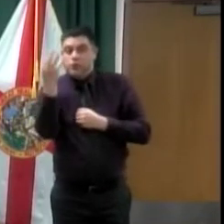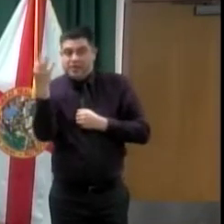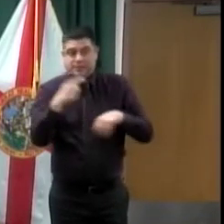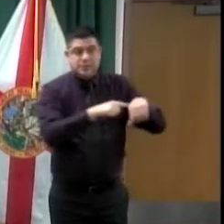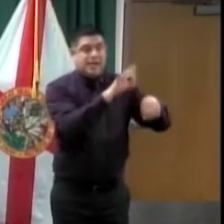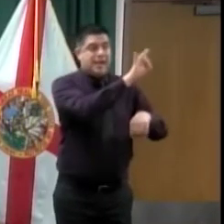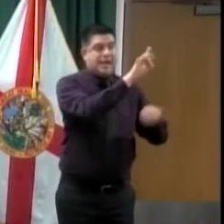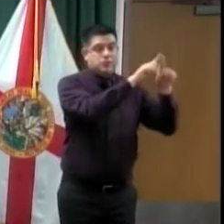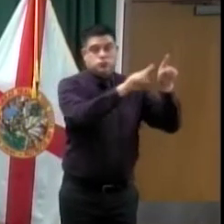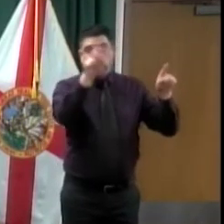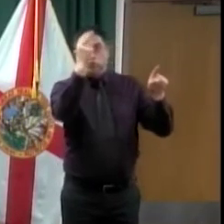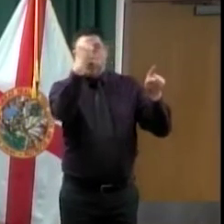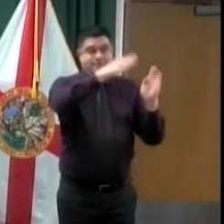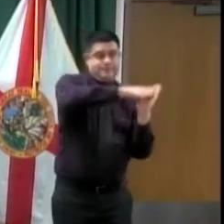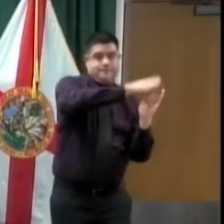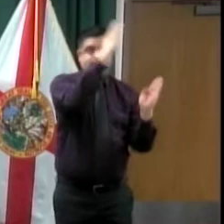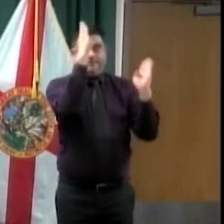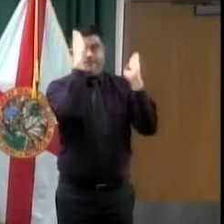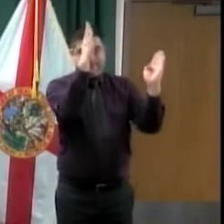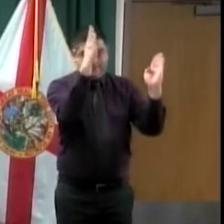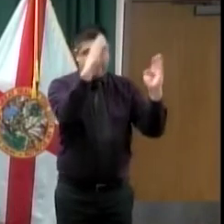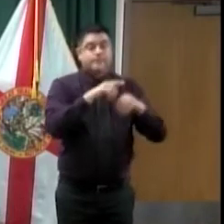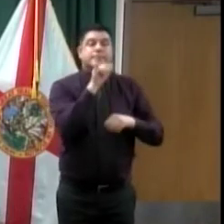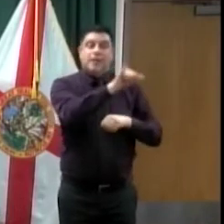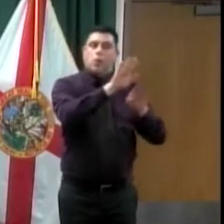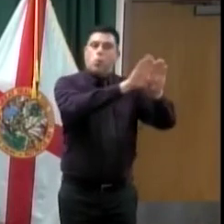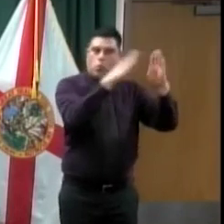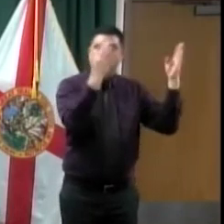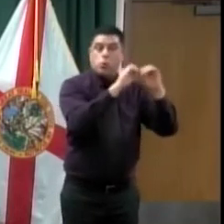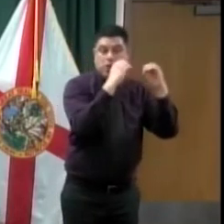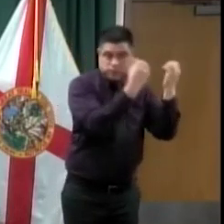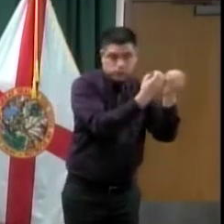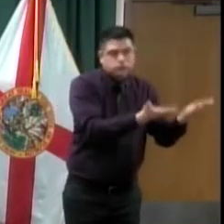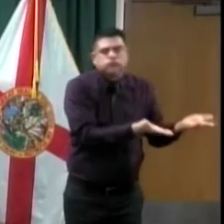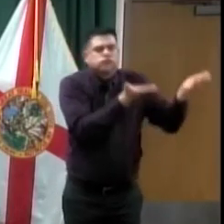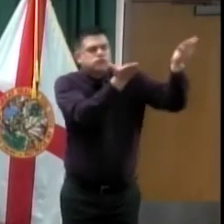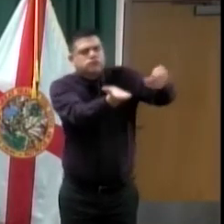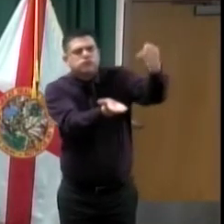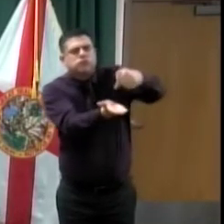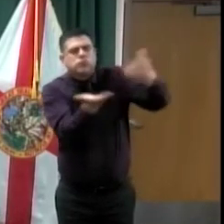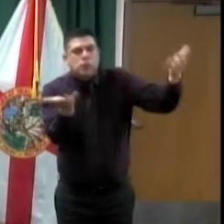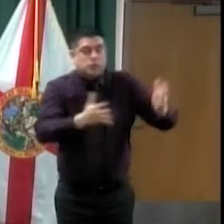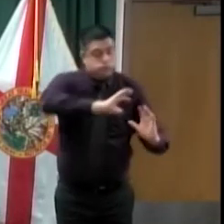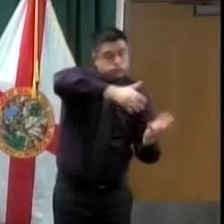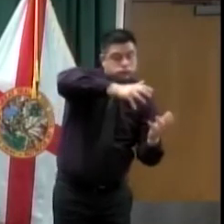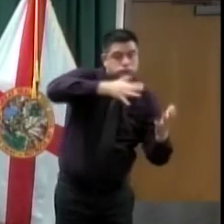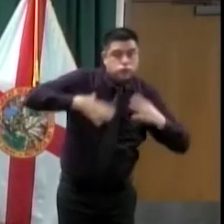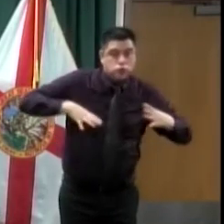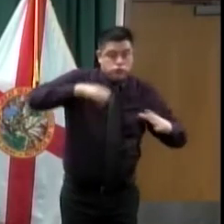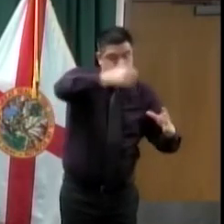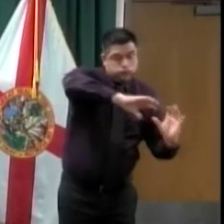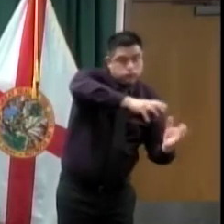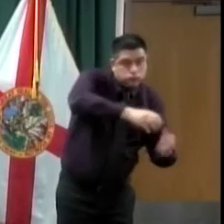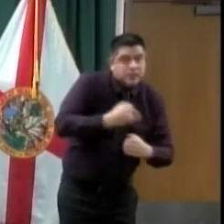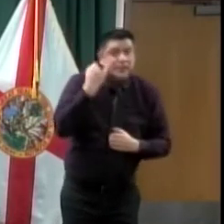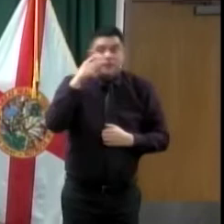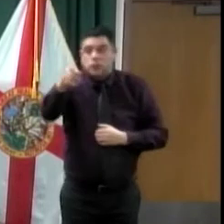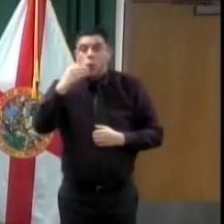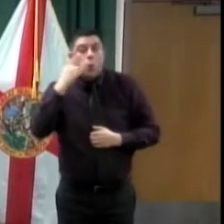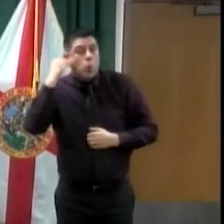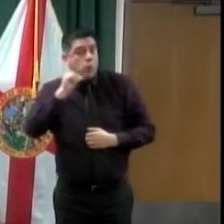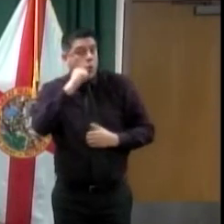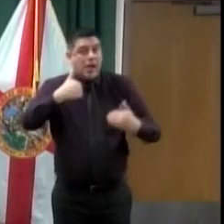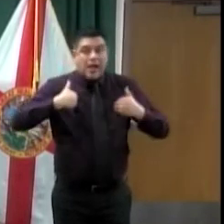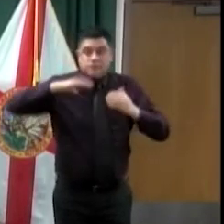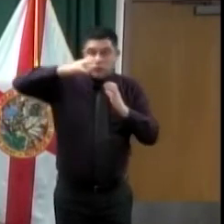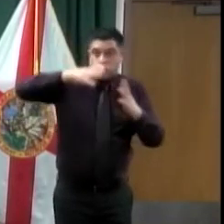still providing are laundry service, a shower facility for our homeless clients to come in and get cleaned up, food for the